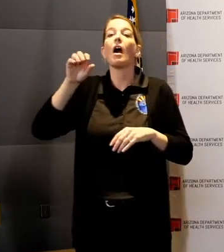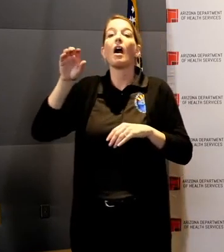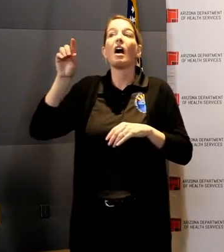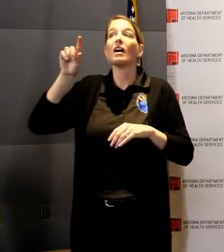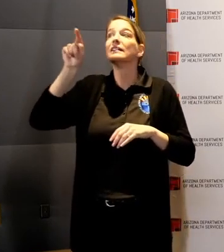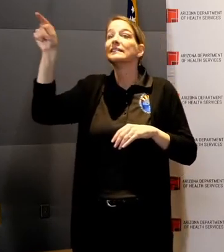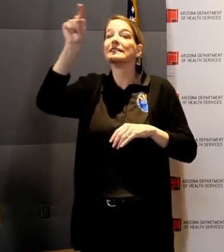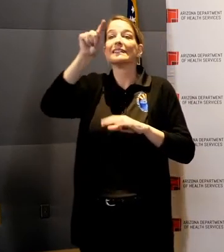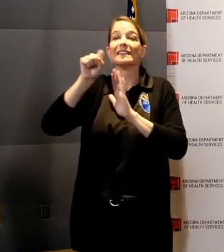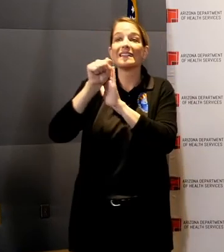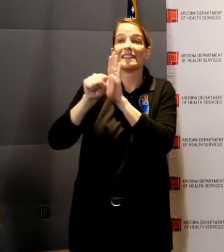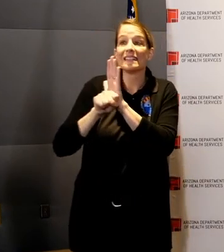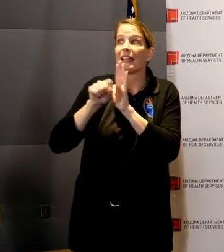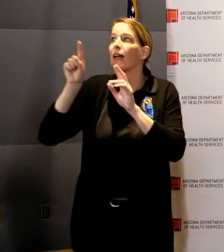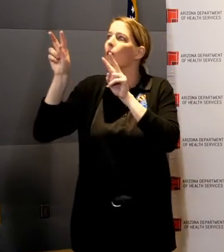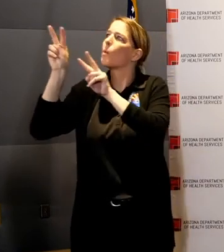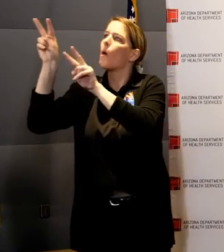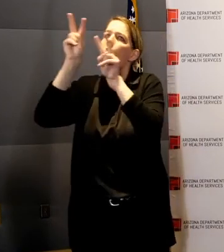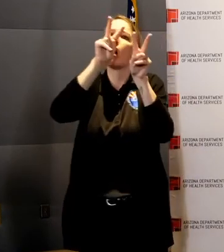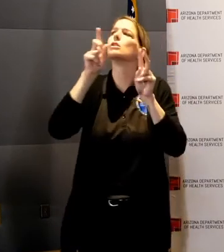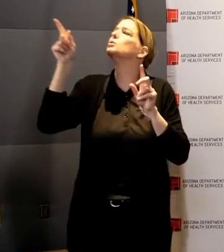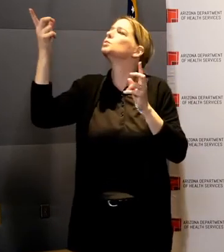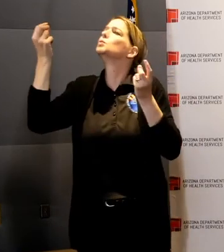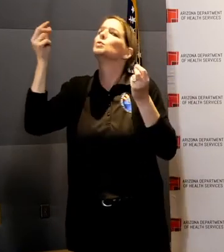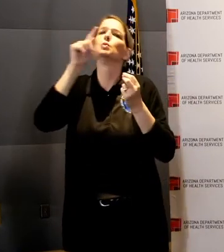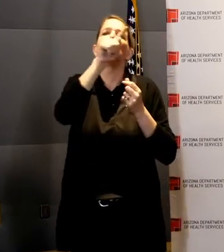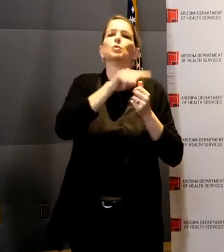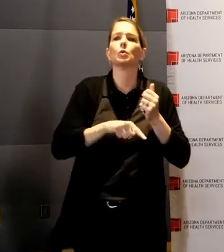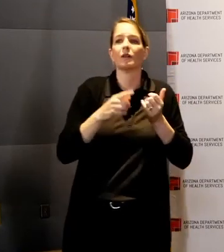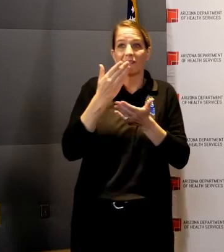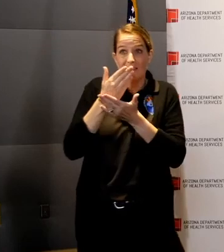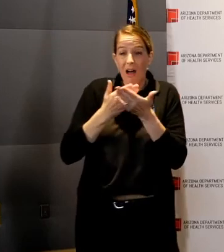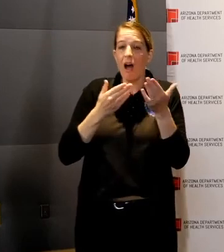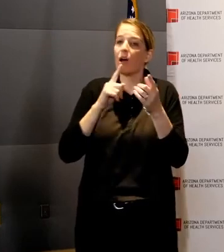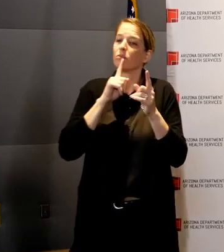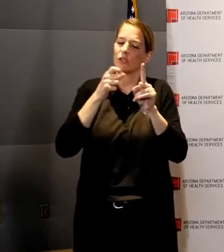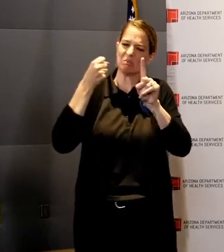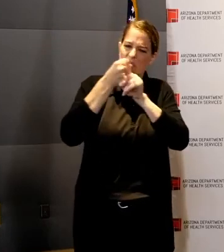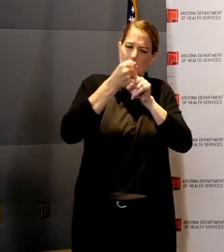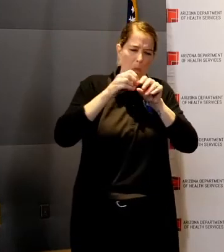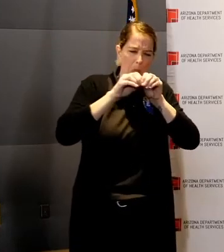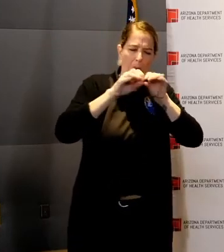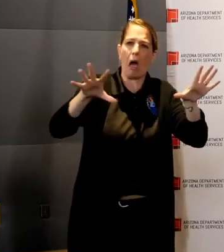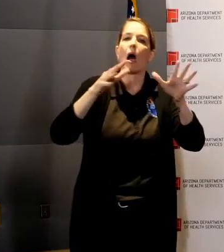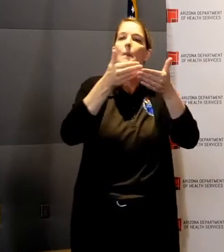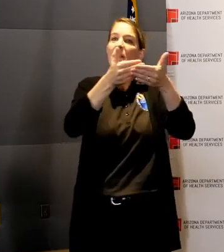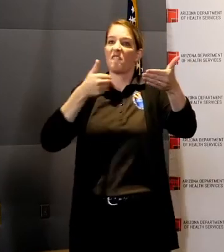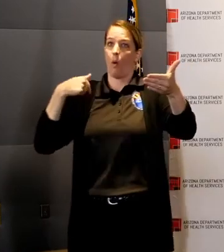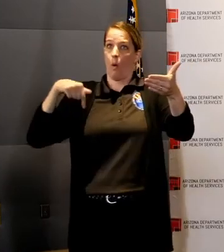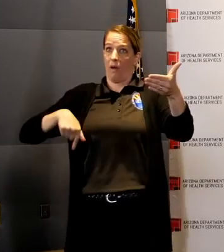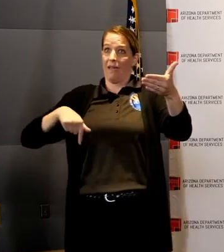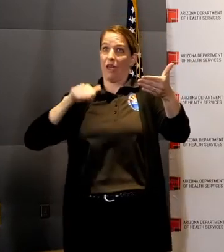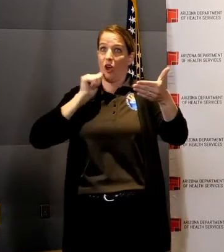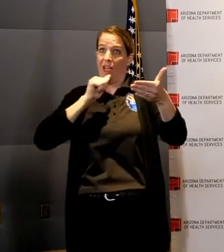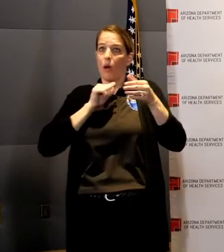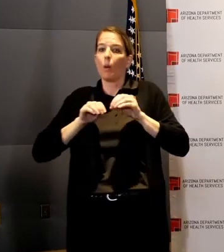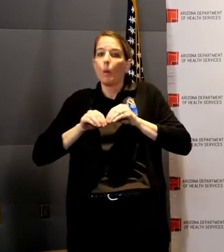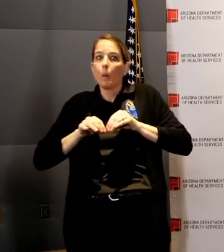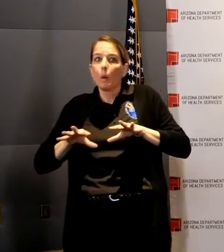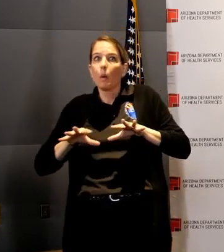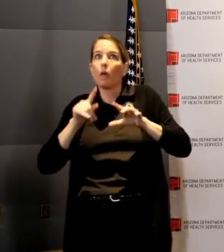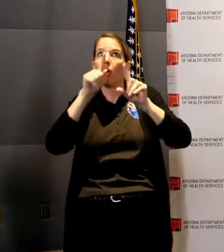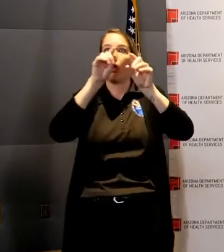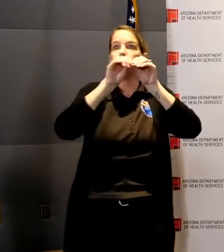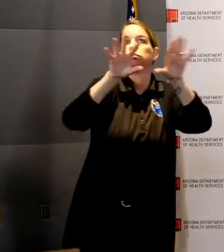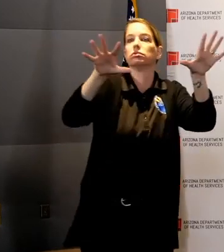position well before Arizona is in that position. So we're trying to apply best practices